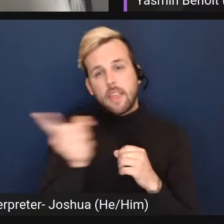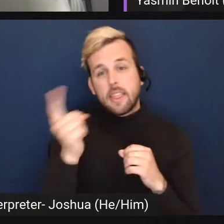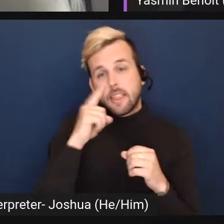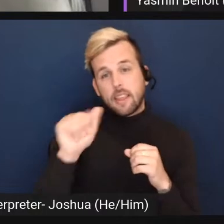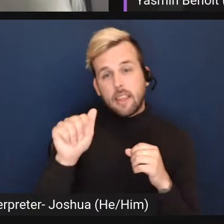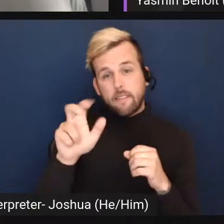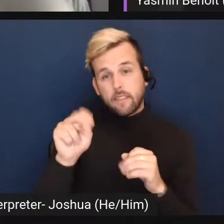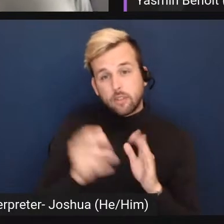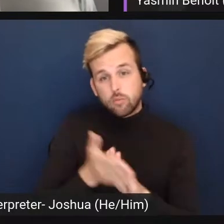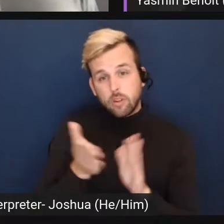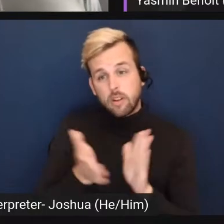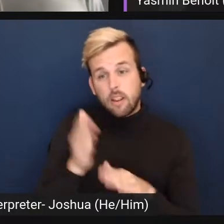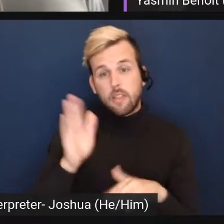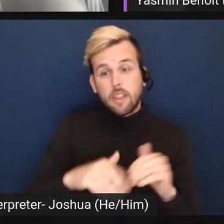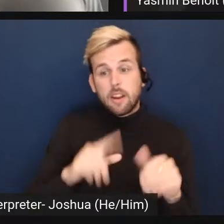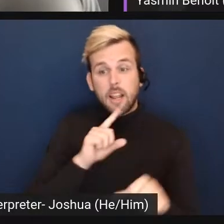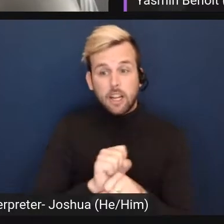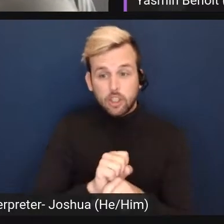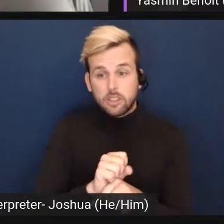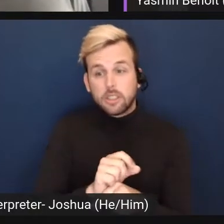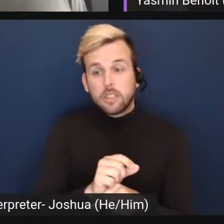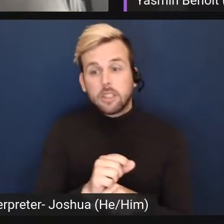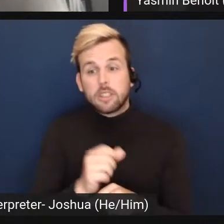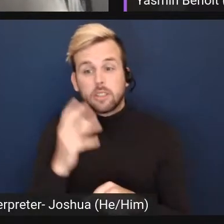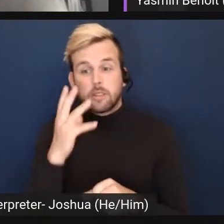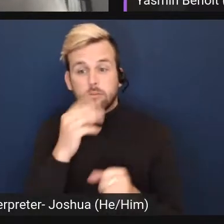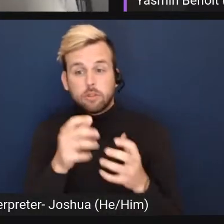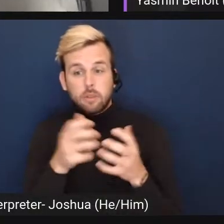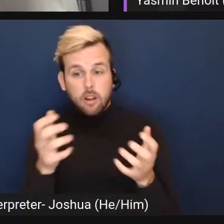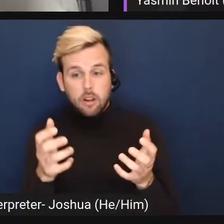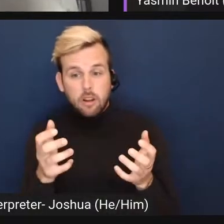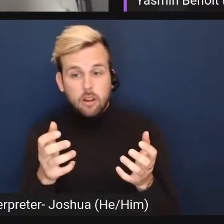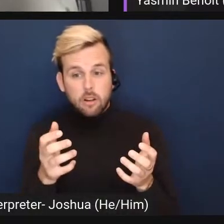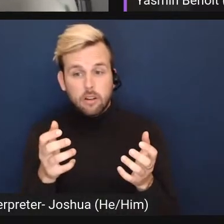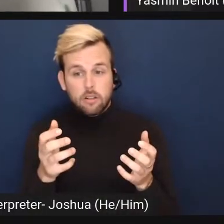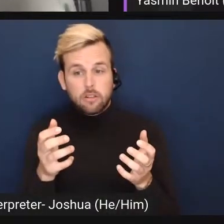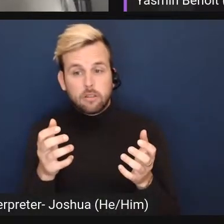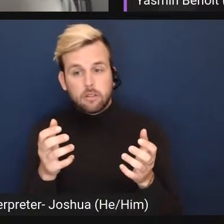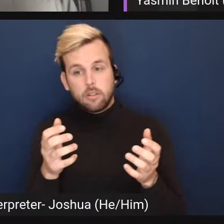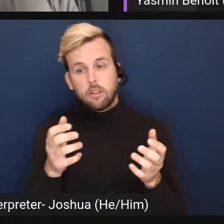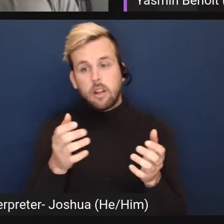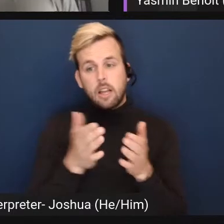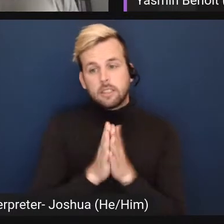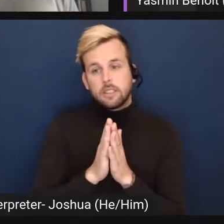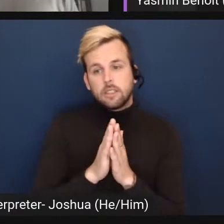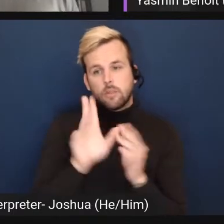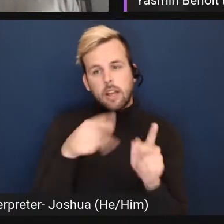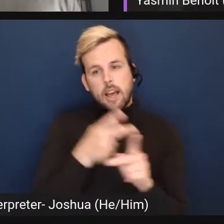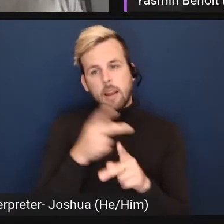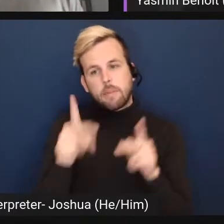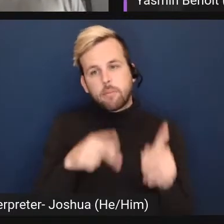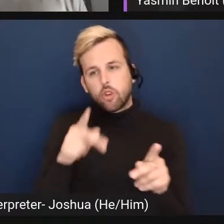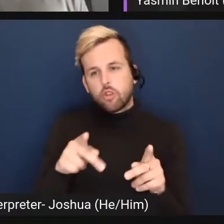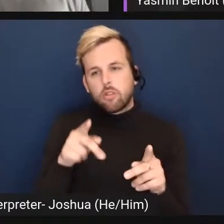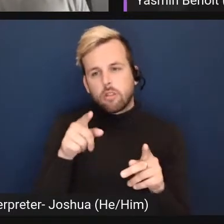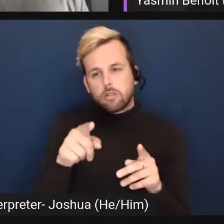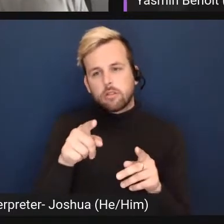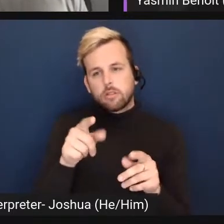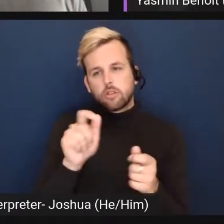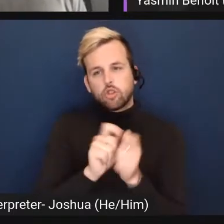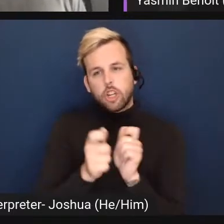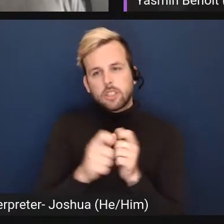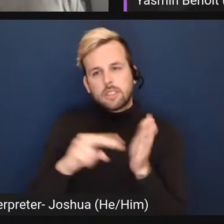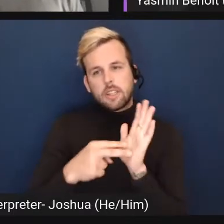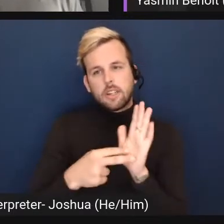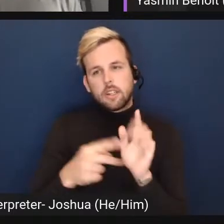compared to how it actually is, which is pretty much, um, asking what type of people is this marketing change intended to appeal